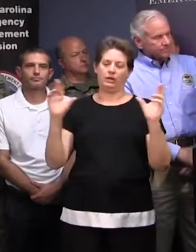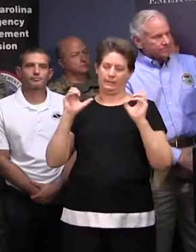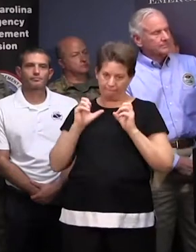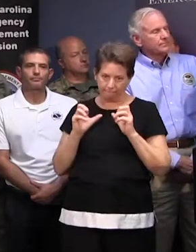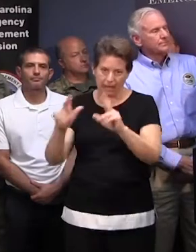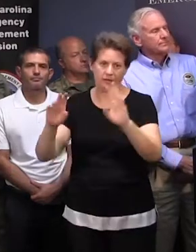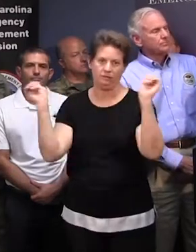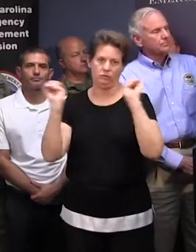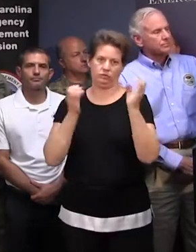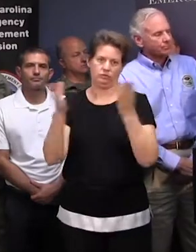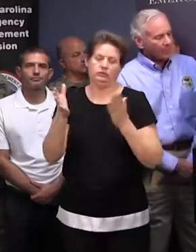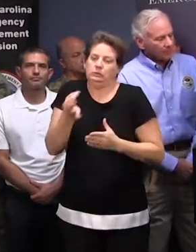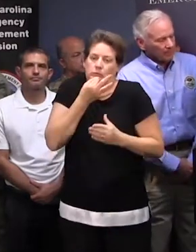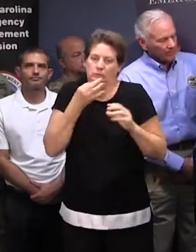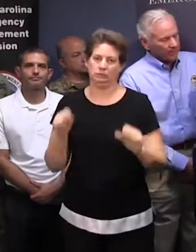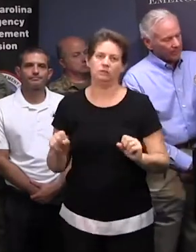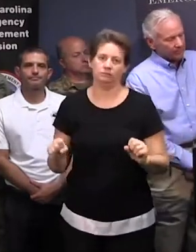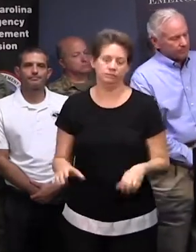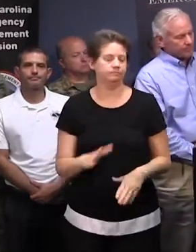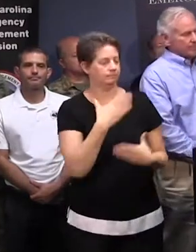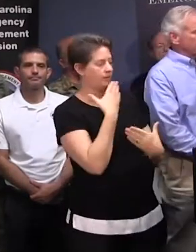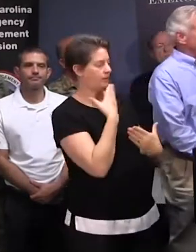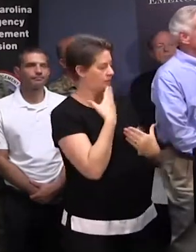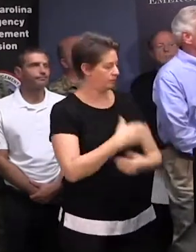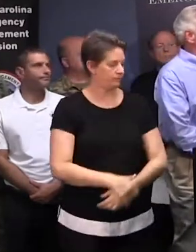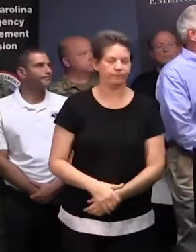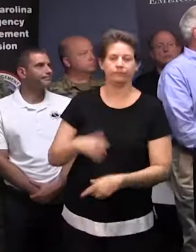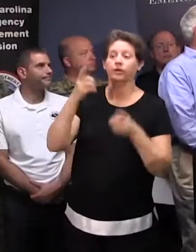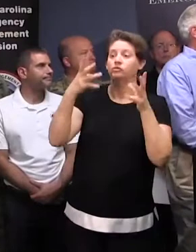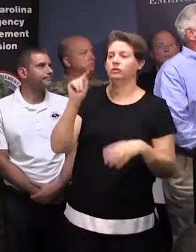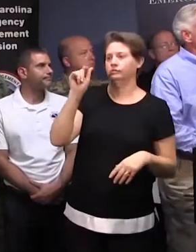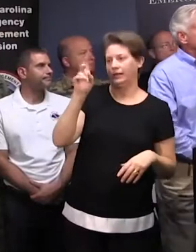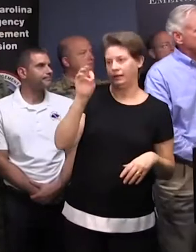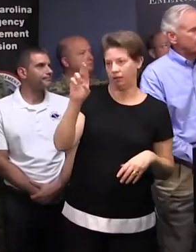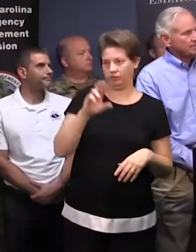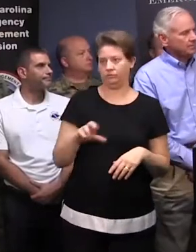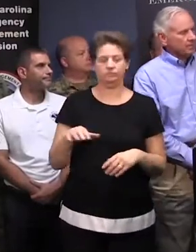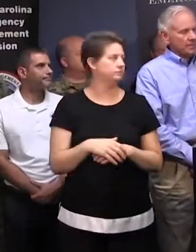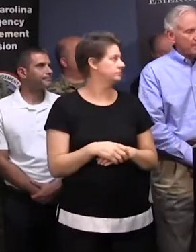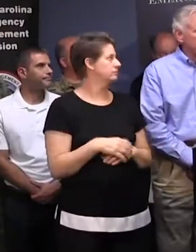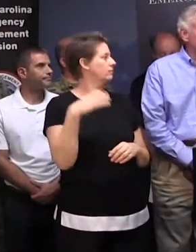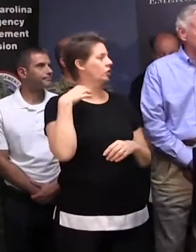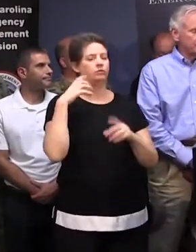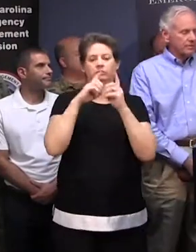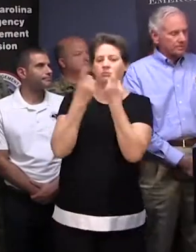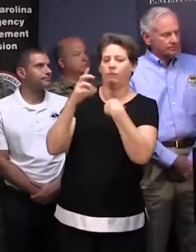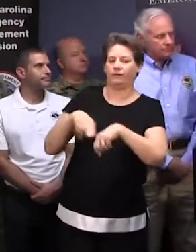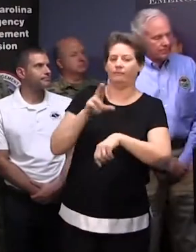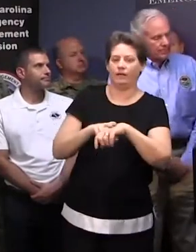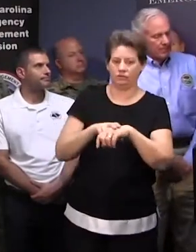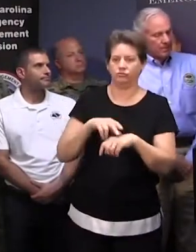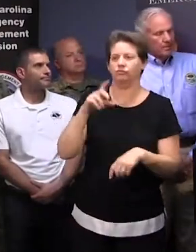place as soon as possible. Thank you. Thank you very much. Director Taylor, Colonel, Department of Natural Resources.